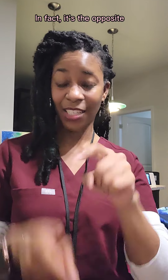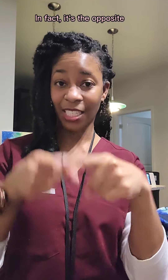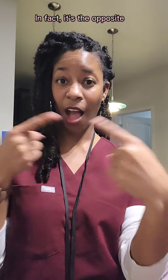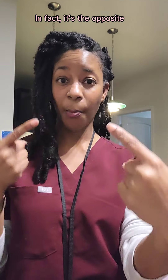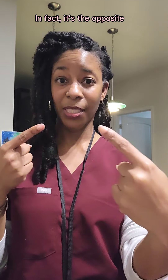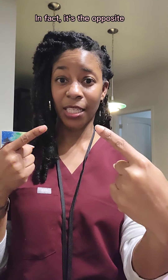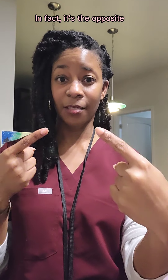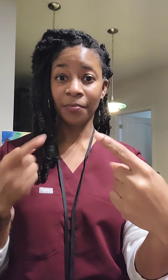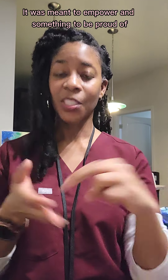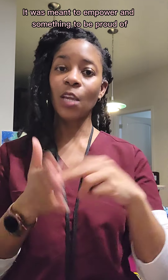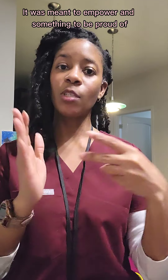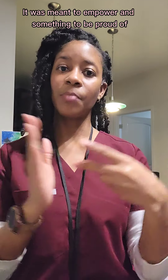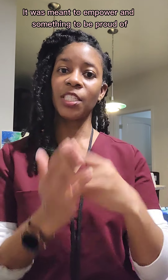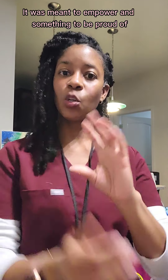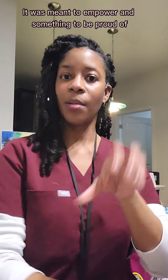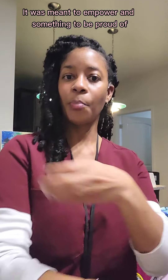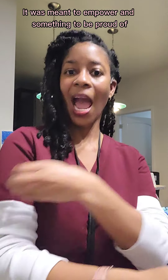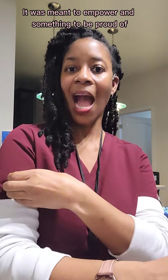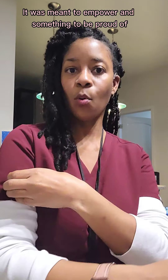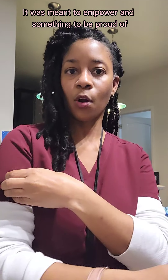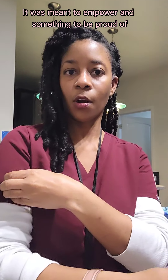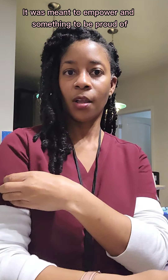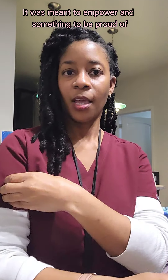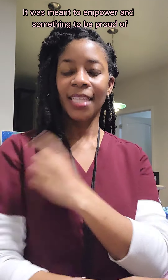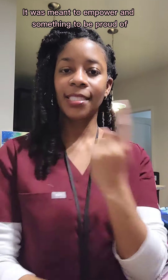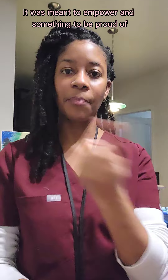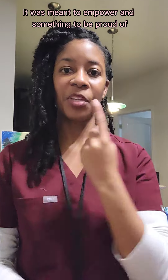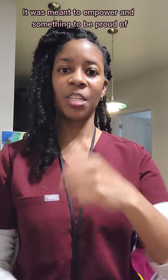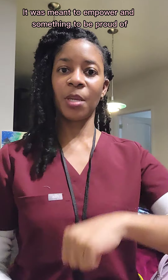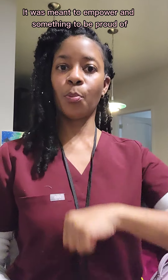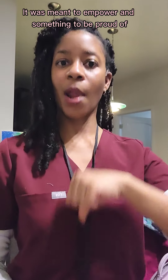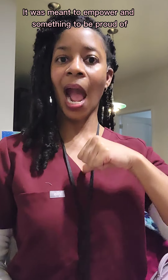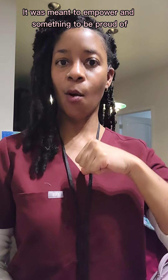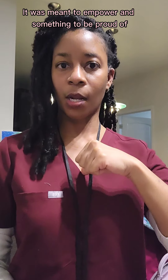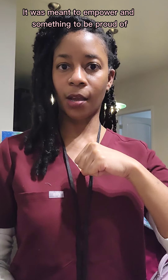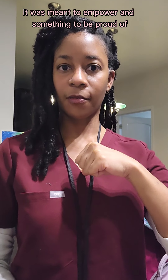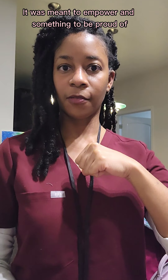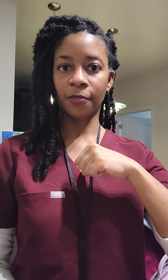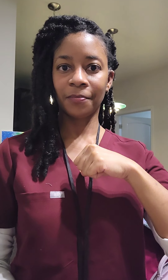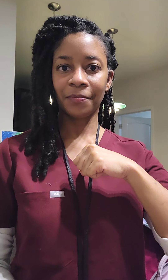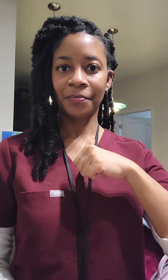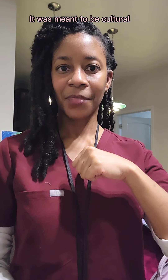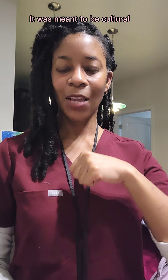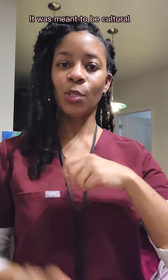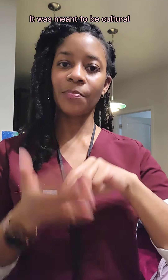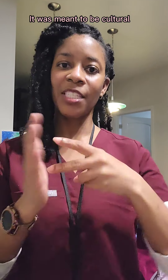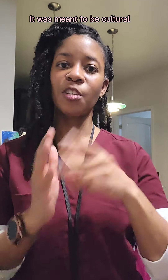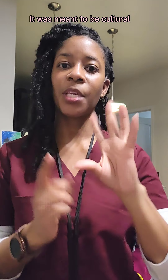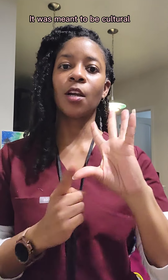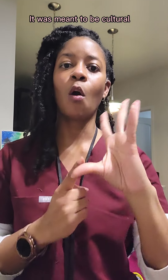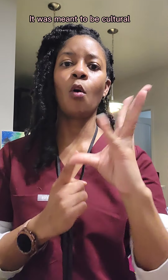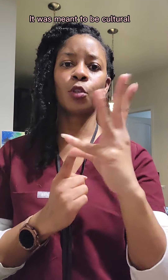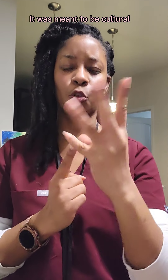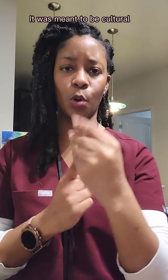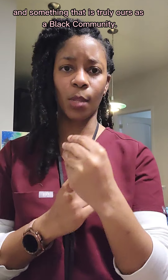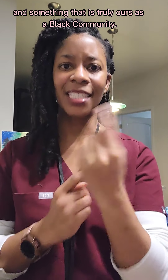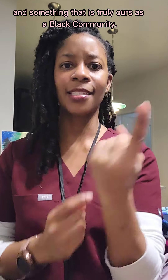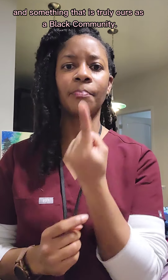it's the opposite. It was meant to empower and something to be proud of. It was meant to be cultural and something